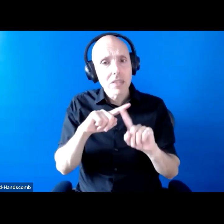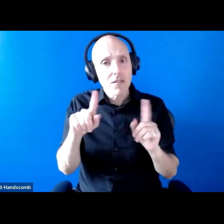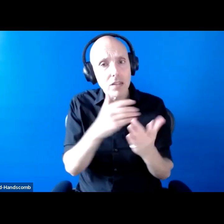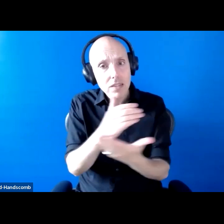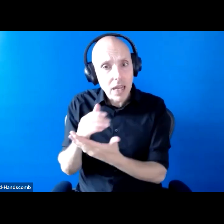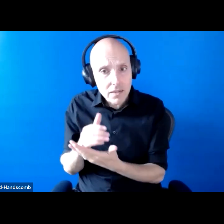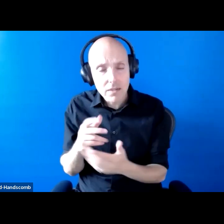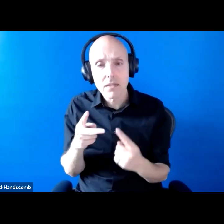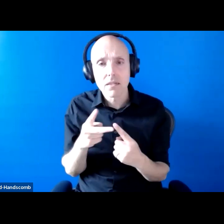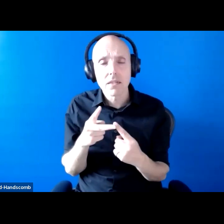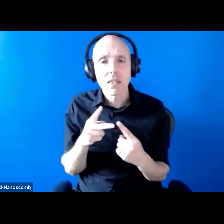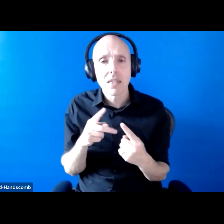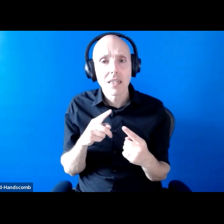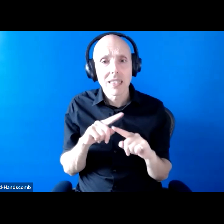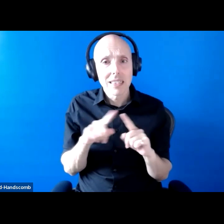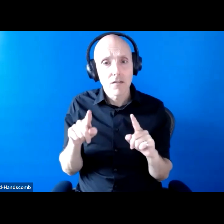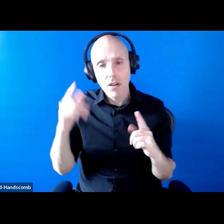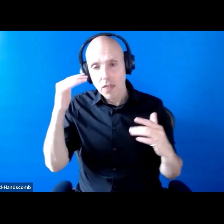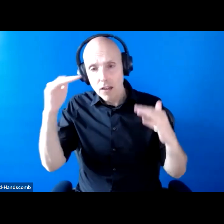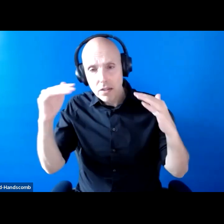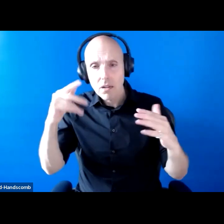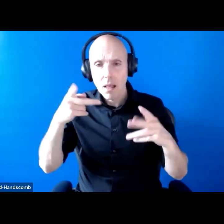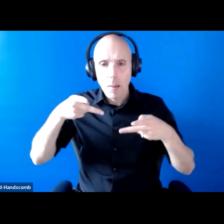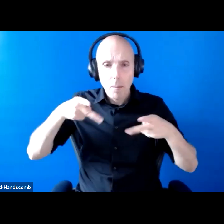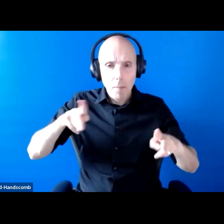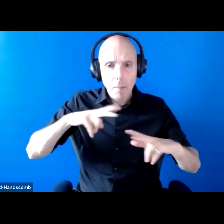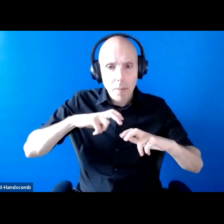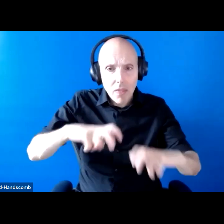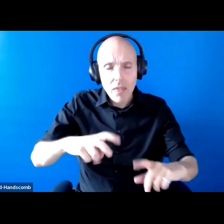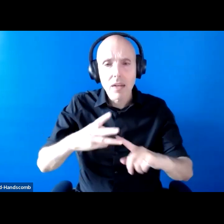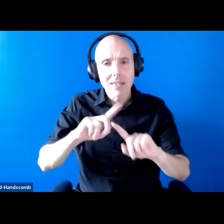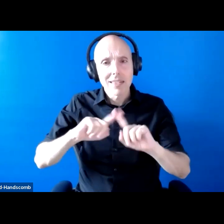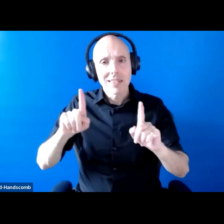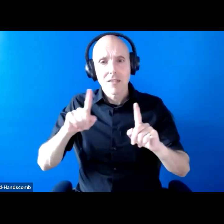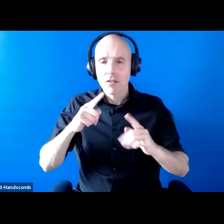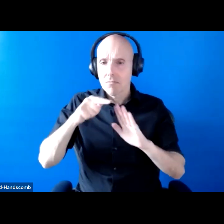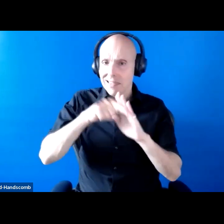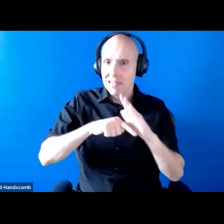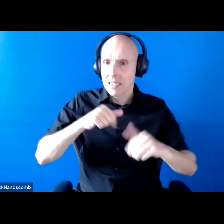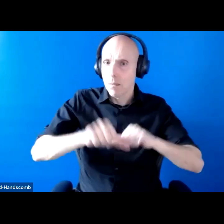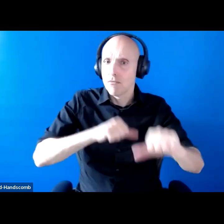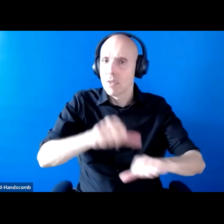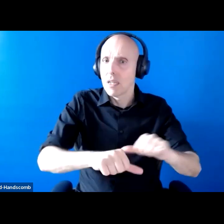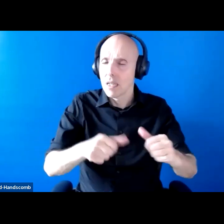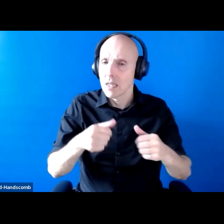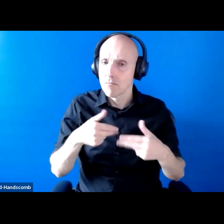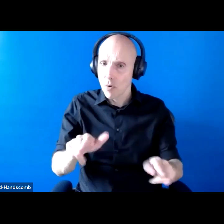a range of theoretical, methodological and disciplinary approaches. We recognise that different